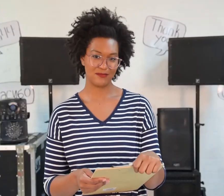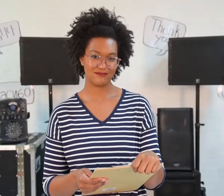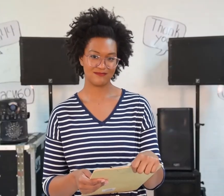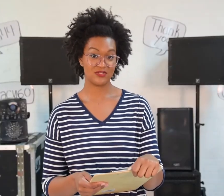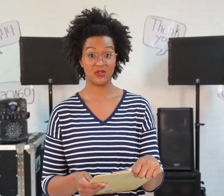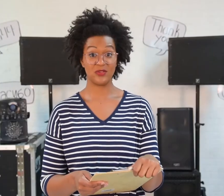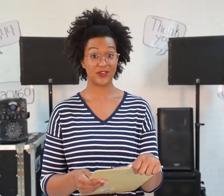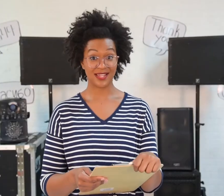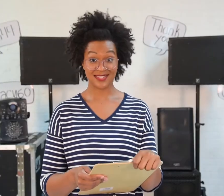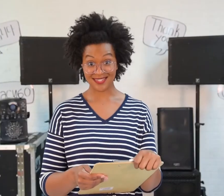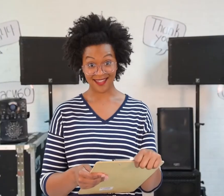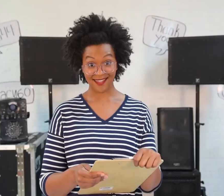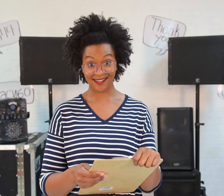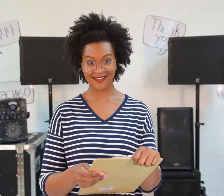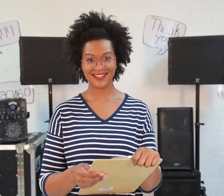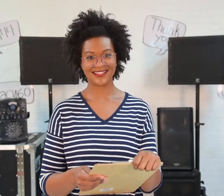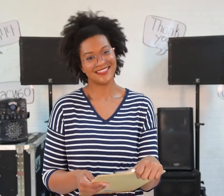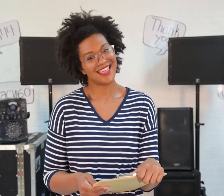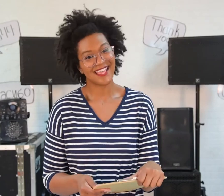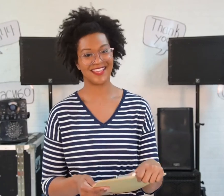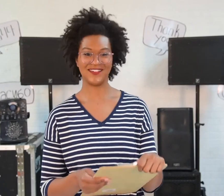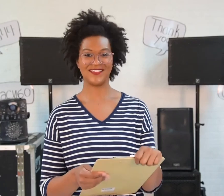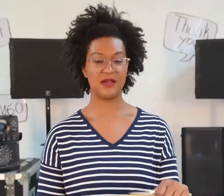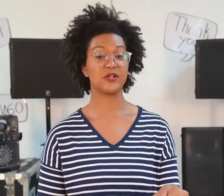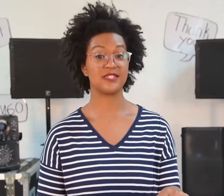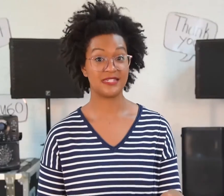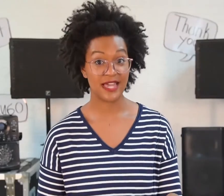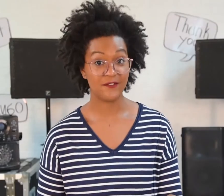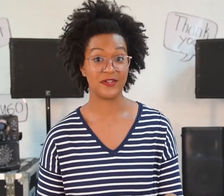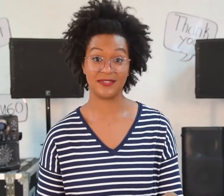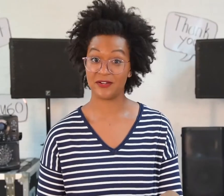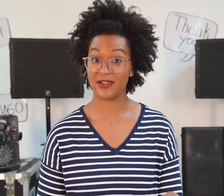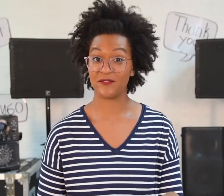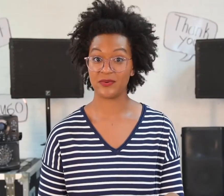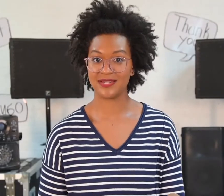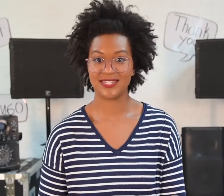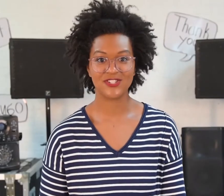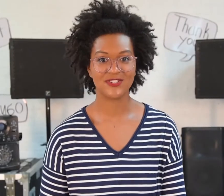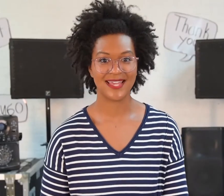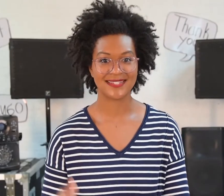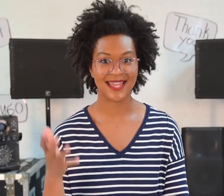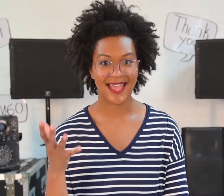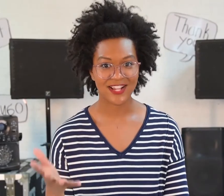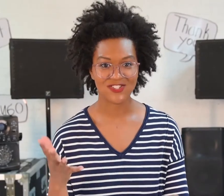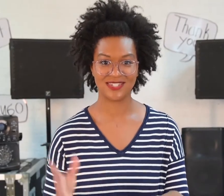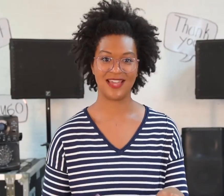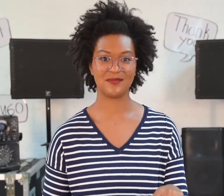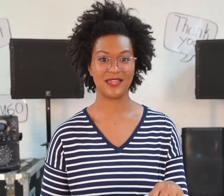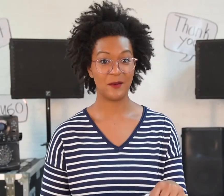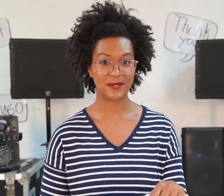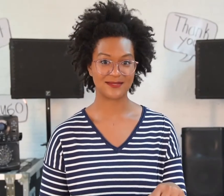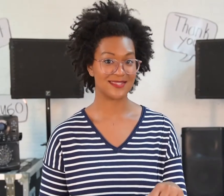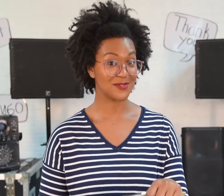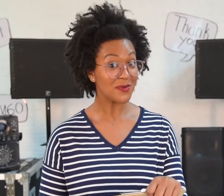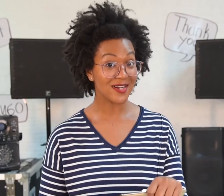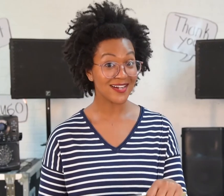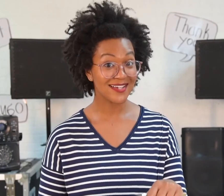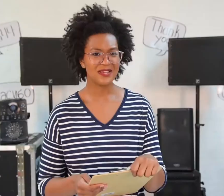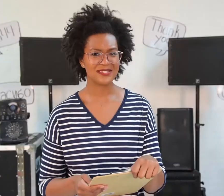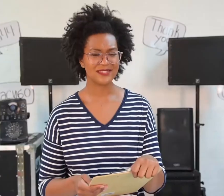so we forget to say thank you and we're definitely grateful when a teacher takes extra time to help us with school work we just